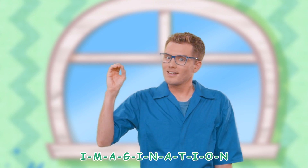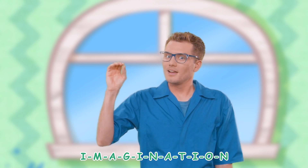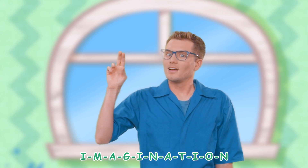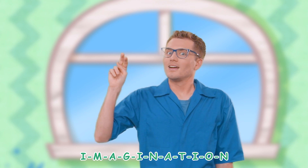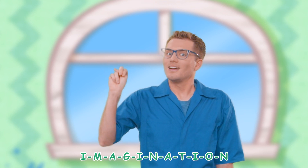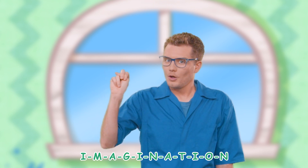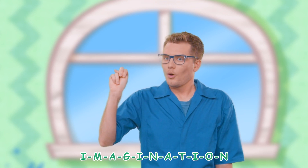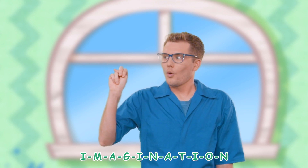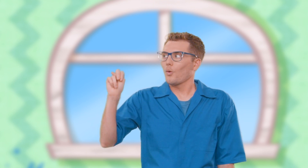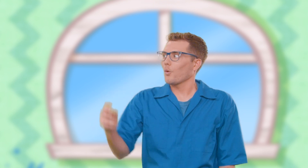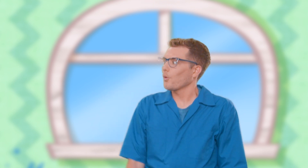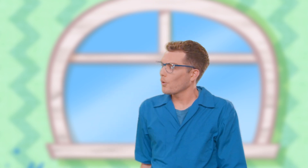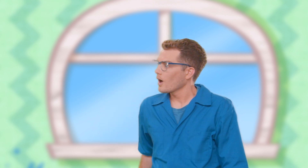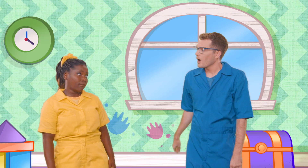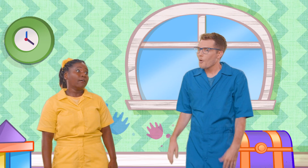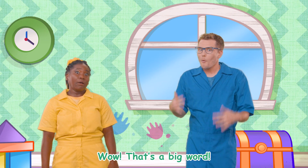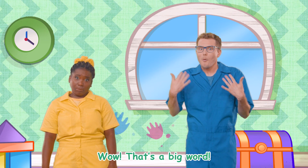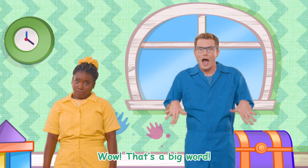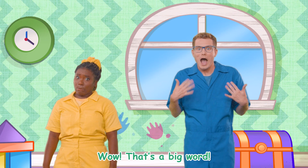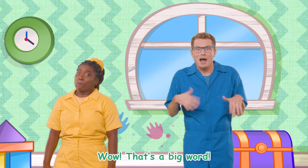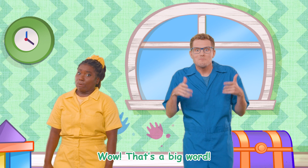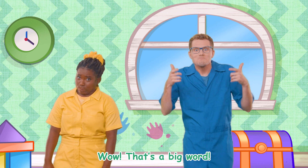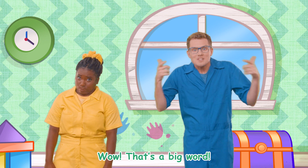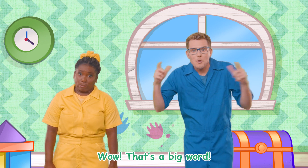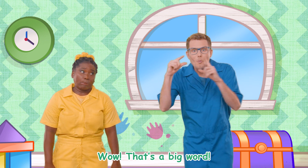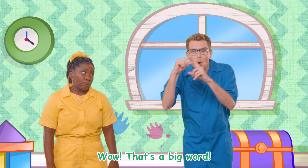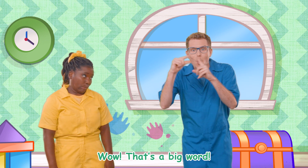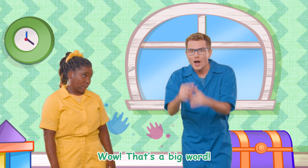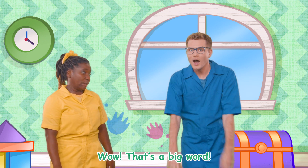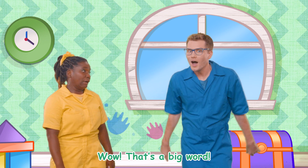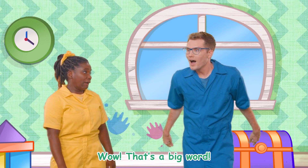-N! Woo! Wow! That's a big word!